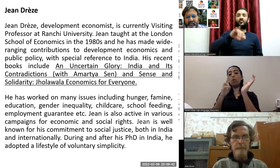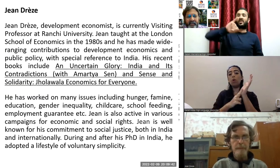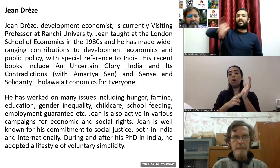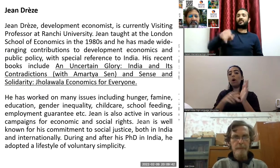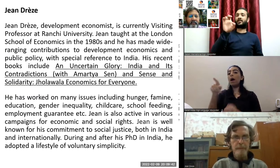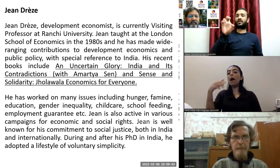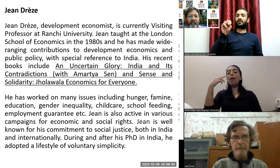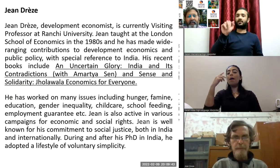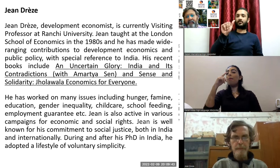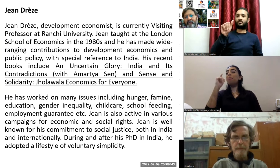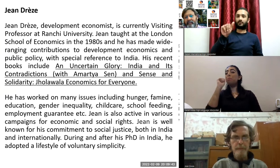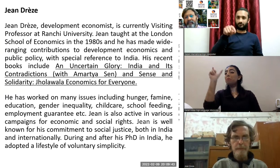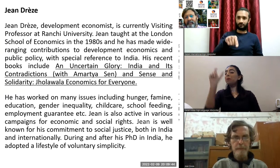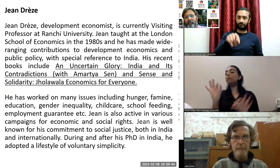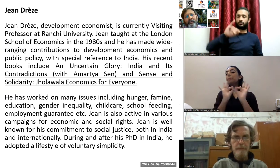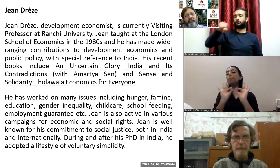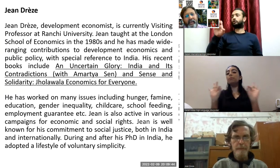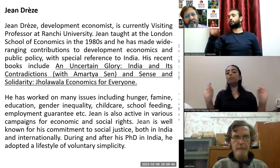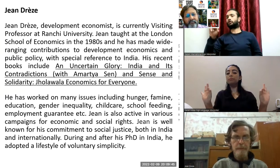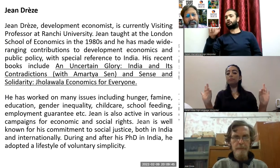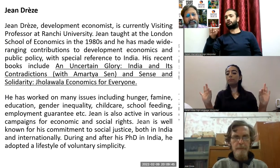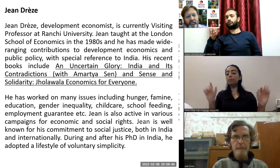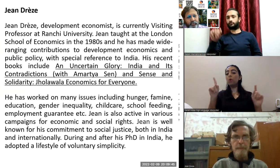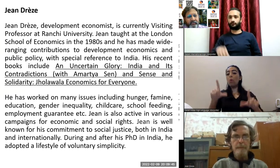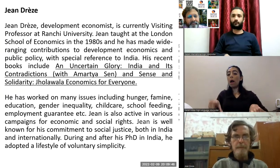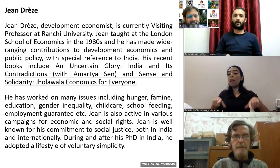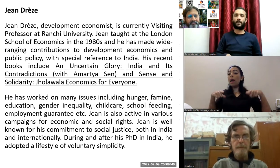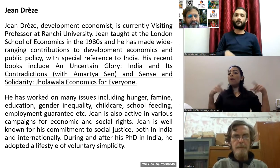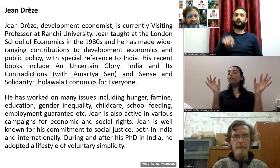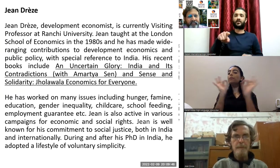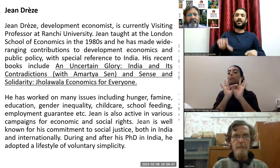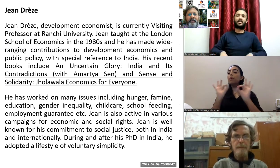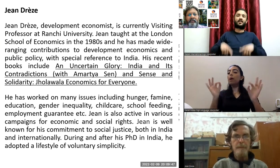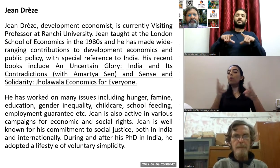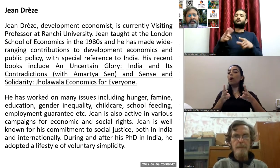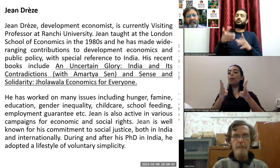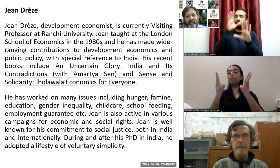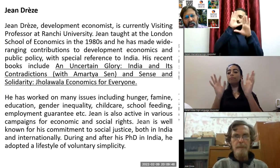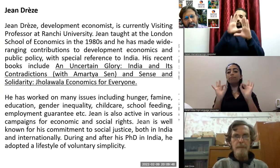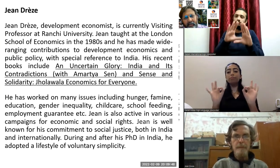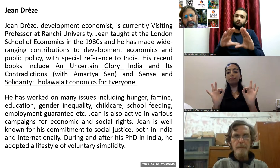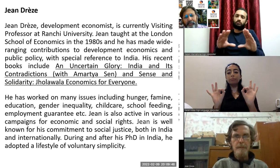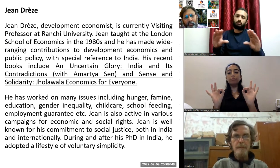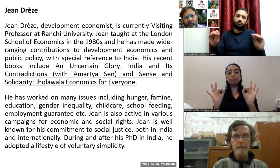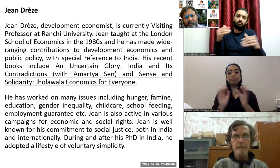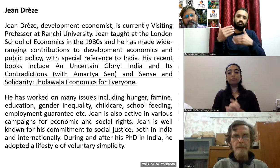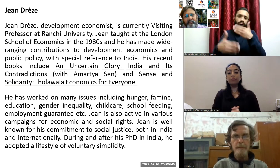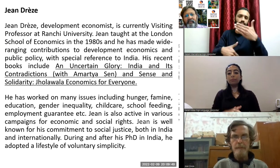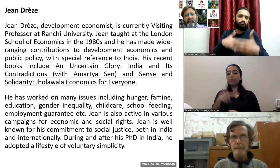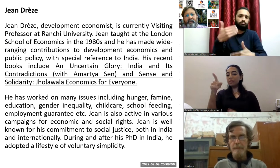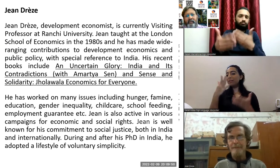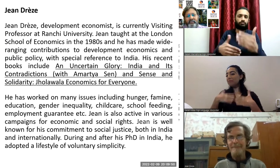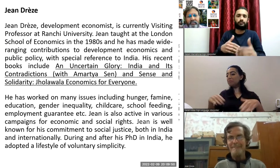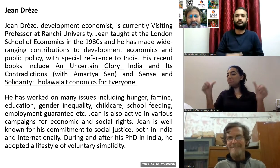simplicity and the way of life he has chosen he has not been keeping well